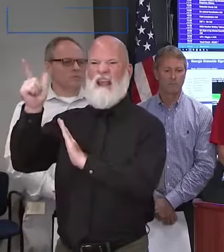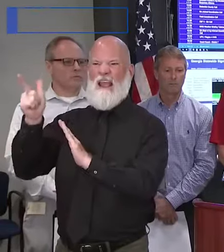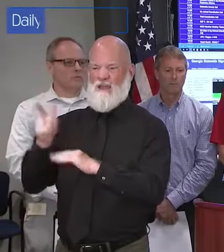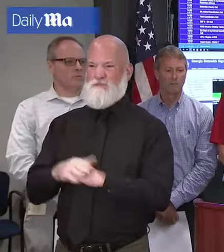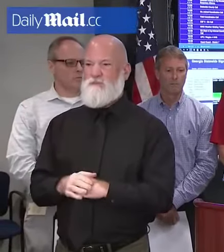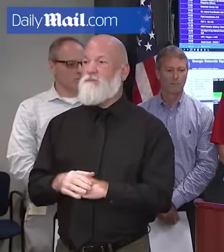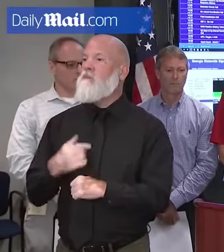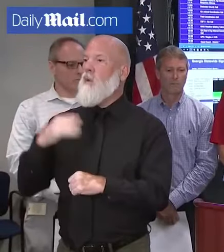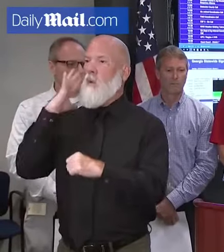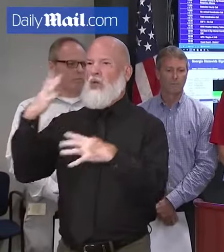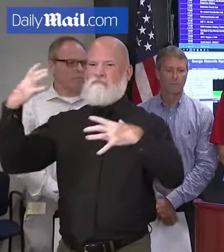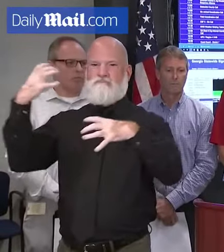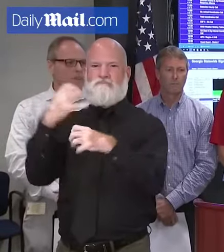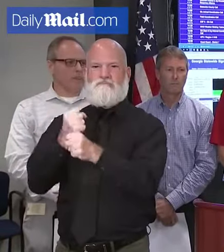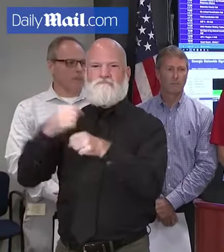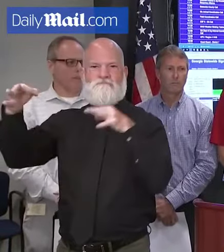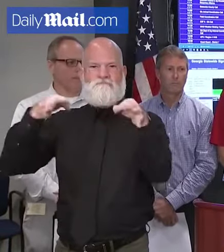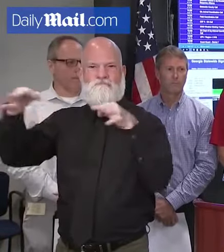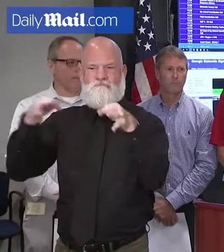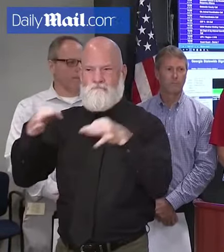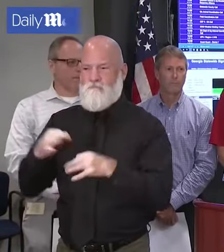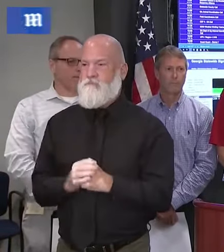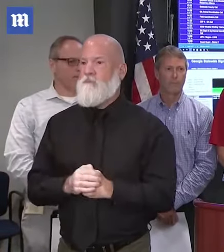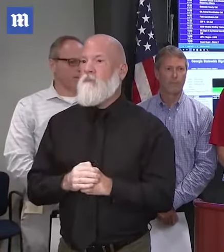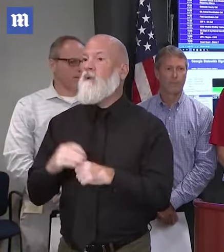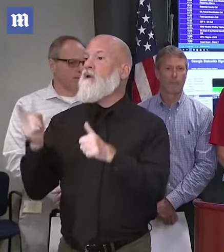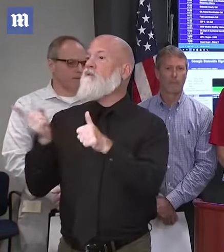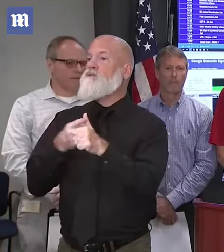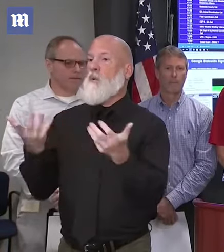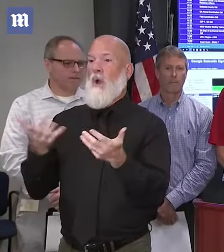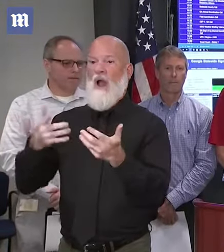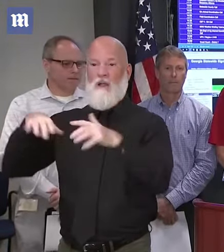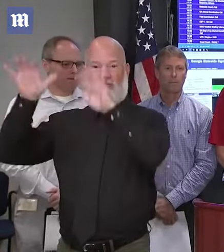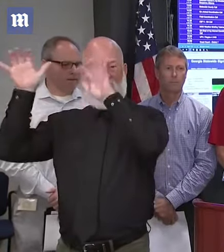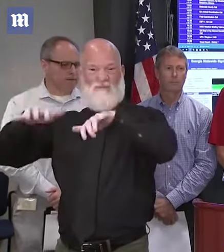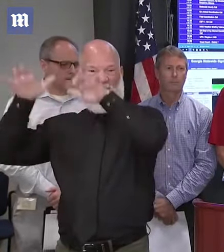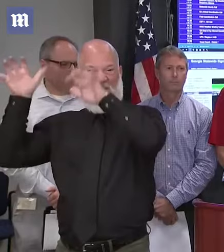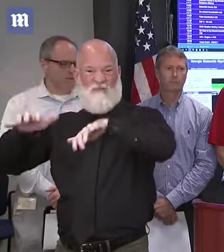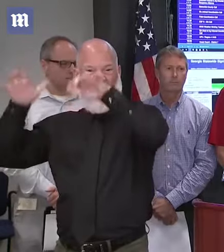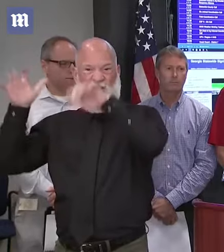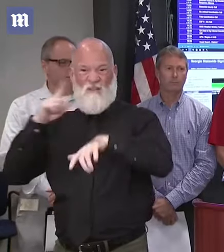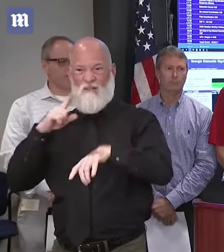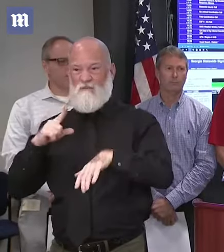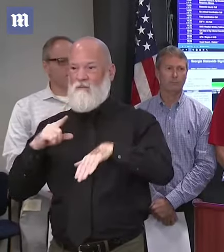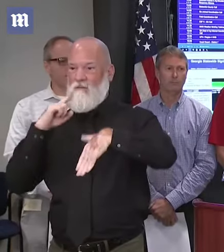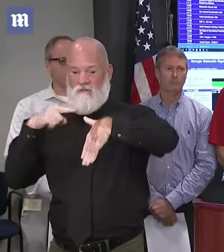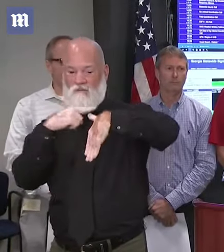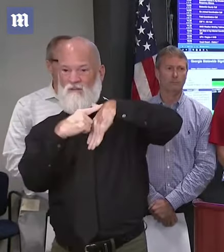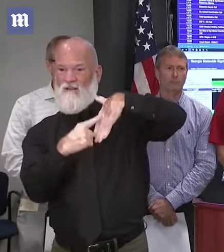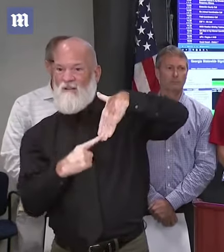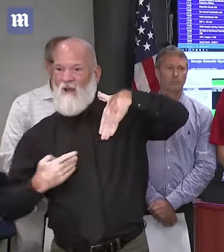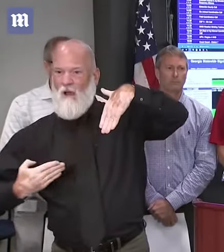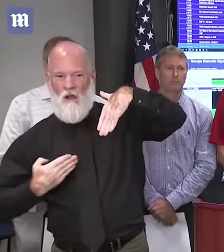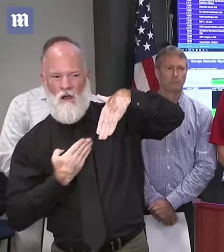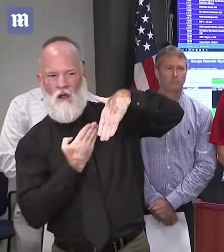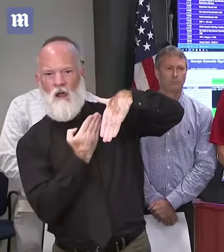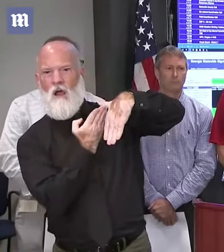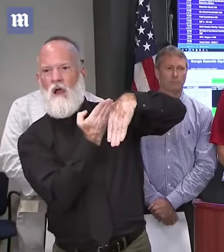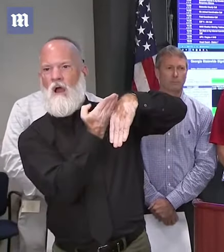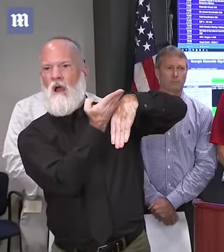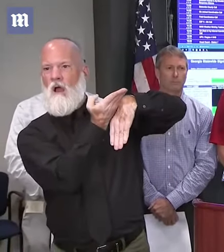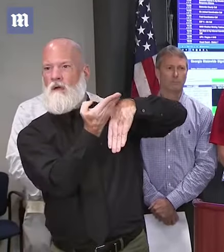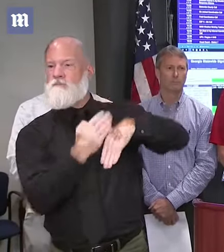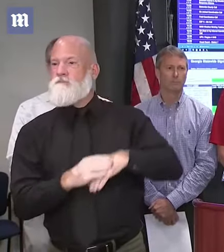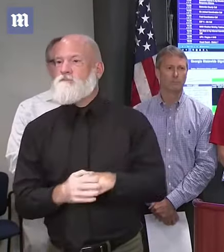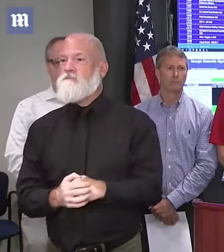The track of the storm has apparently gravitated a little further north and northeast than we had originally